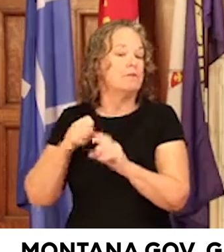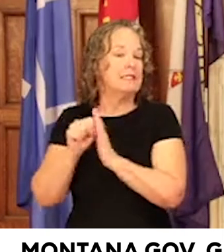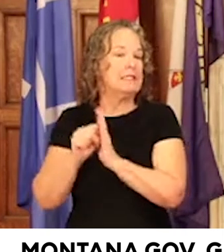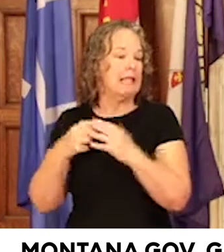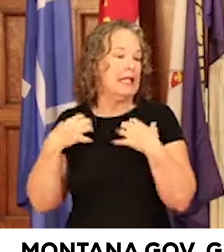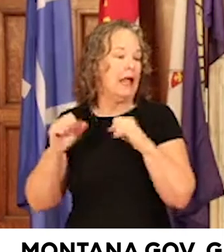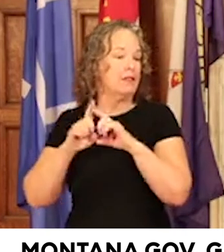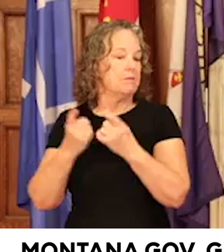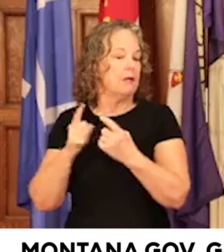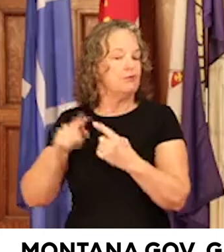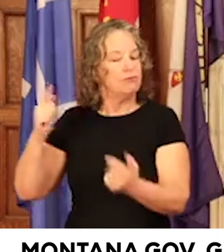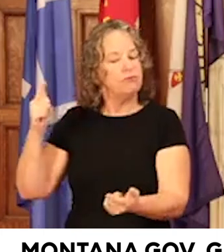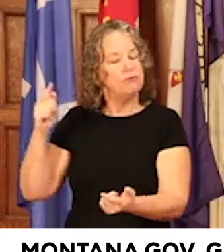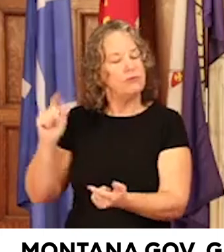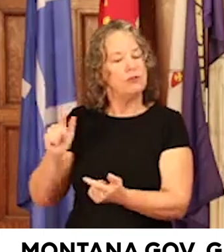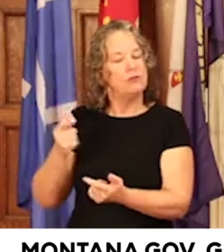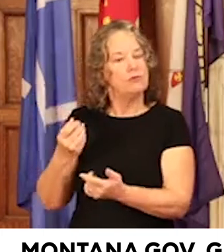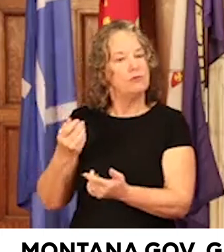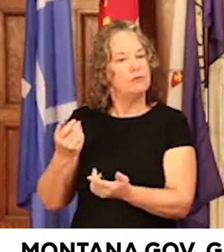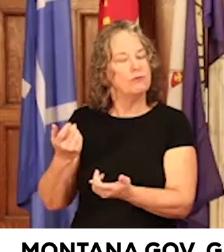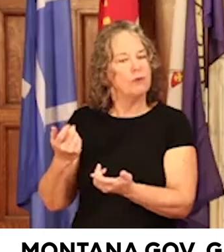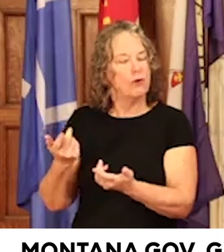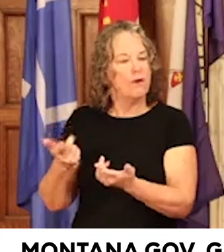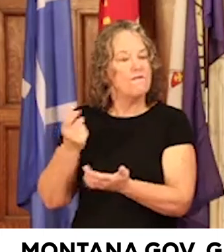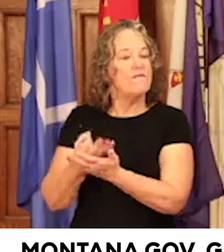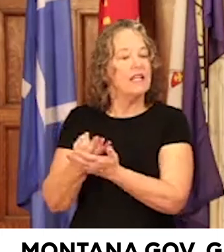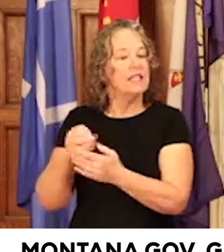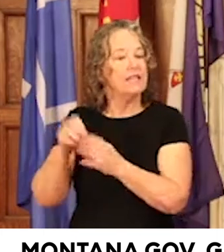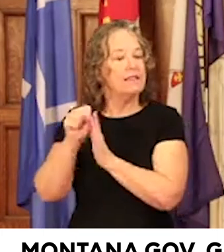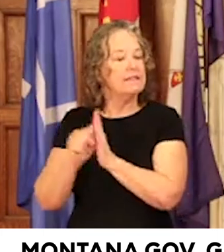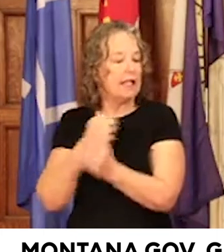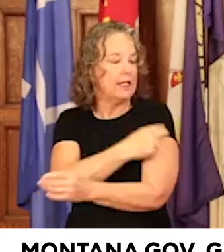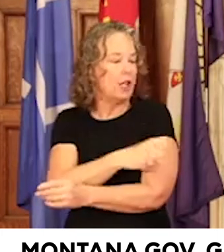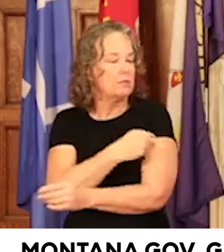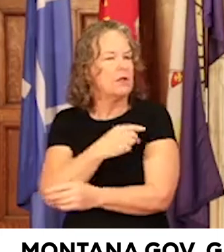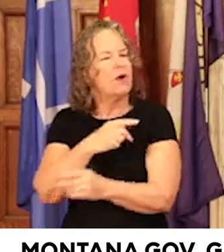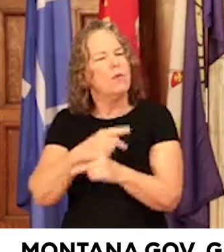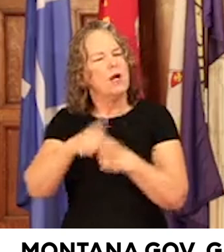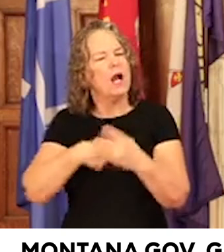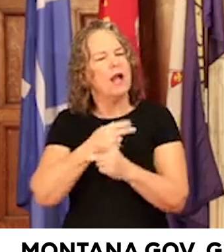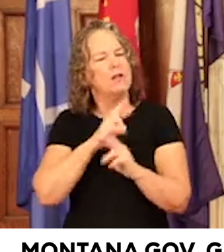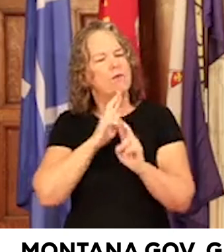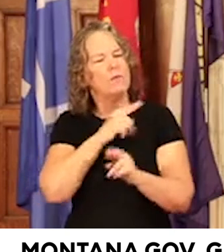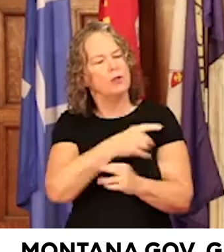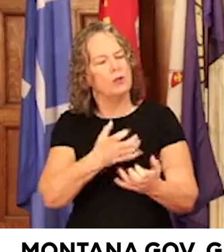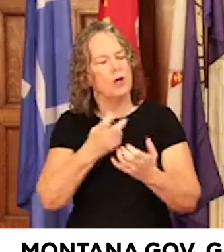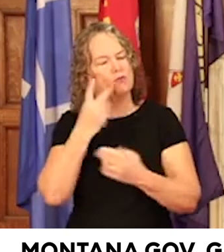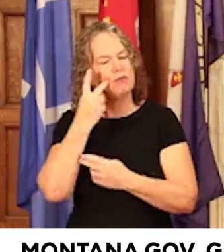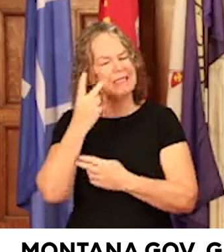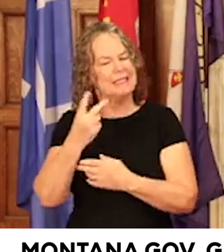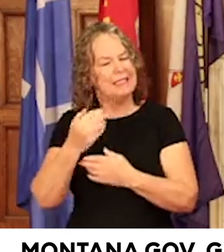reduce spending in the state of hospitals, other than in case there isn't possible? And what kind of reporting you want to see to track so there is that